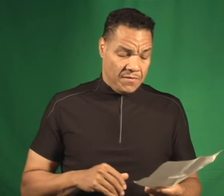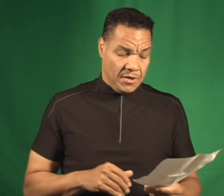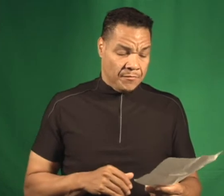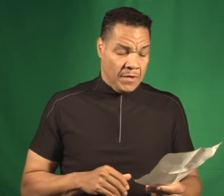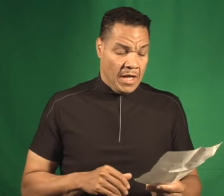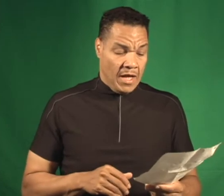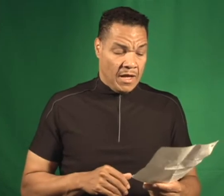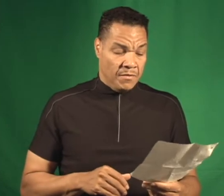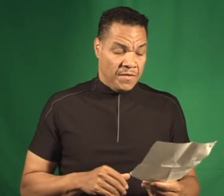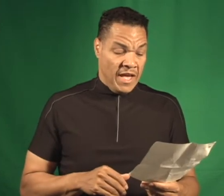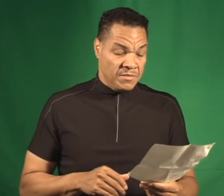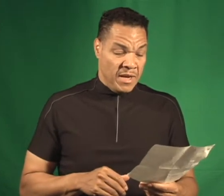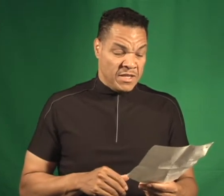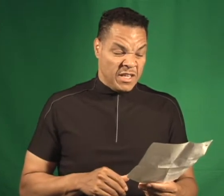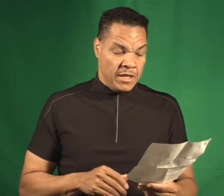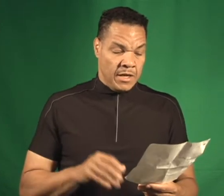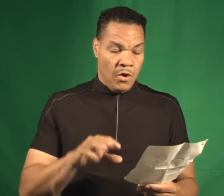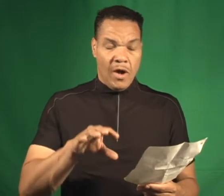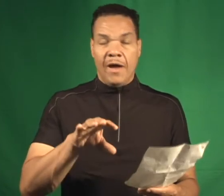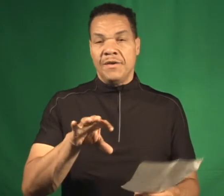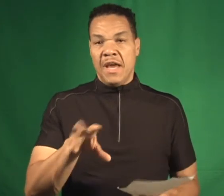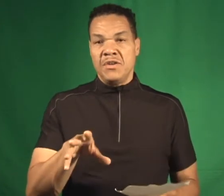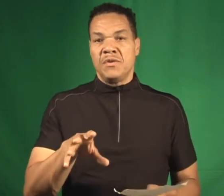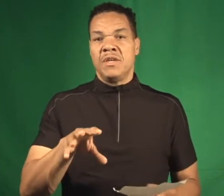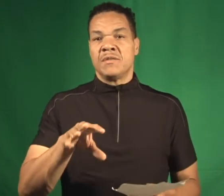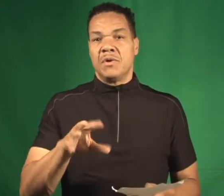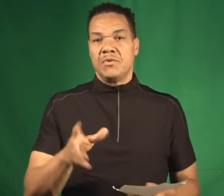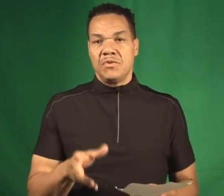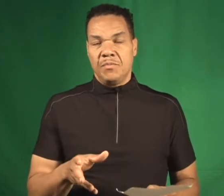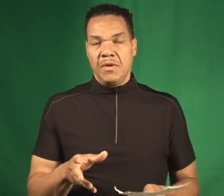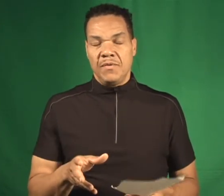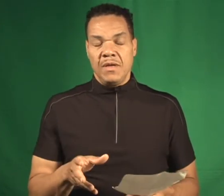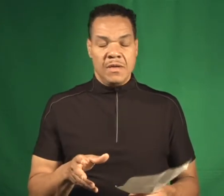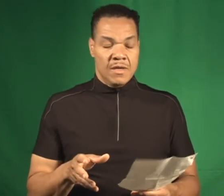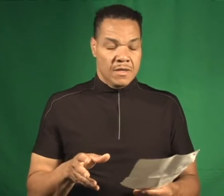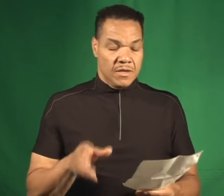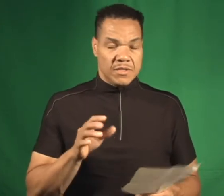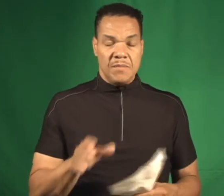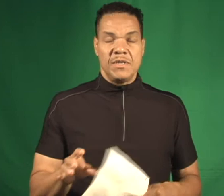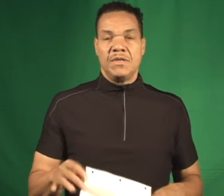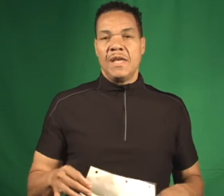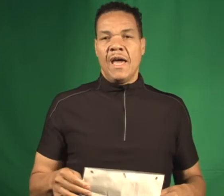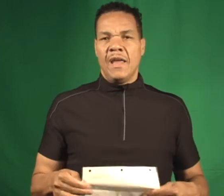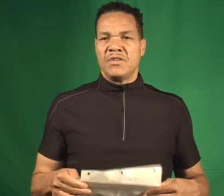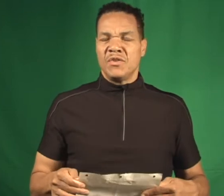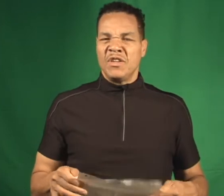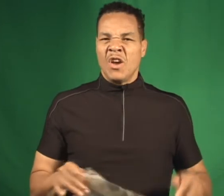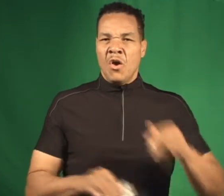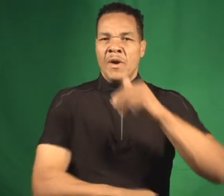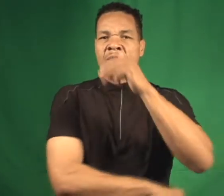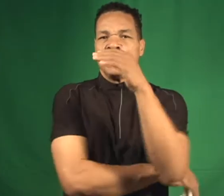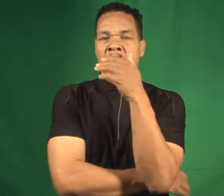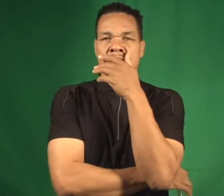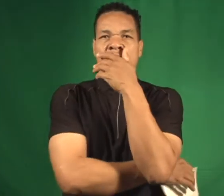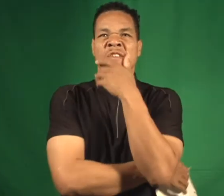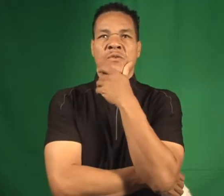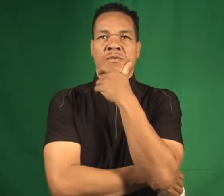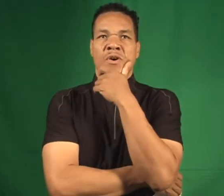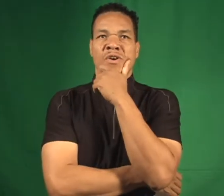of filler. That's basically it. Oh, Daniel and his emotional epiphany. There's something to that. And so there's always those of us who have gone